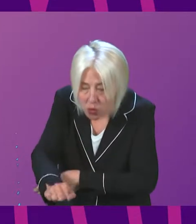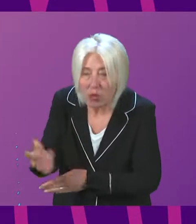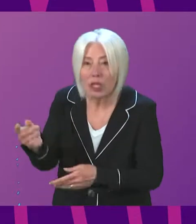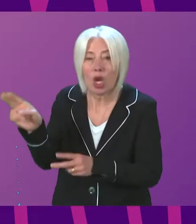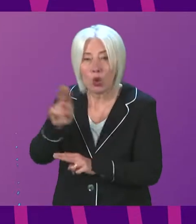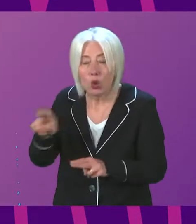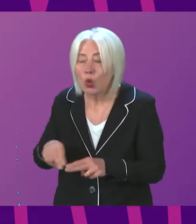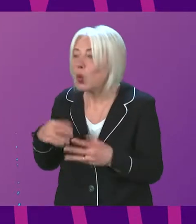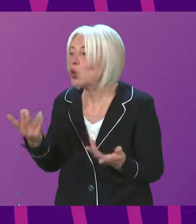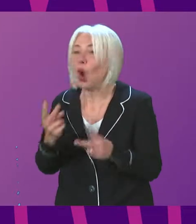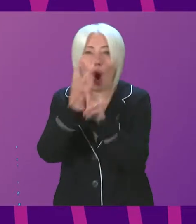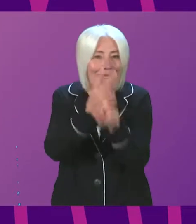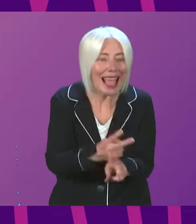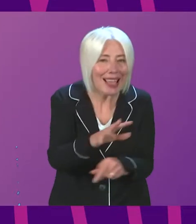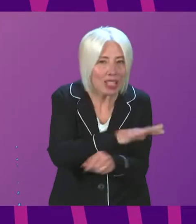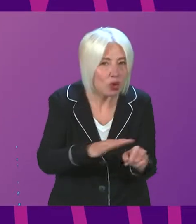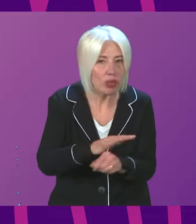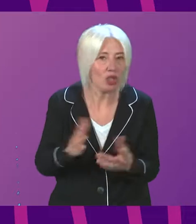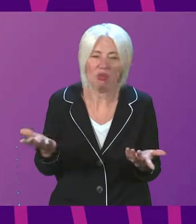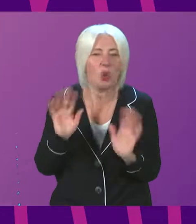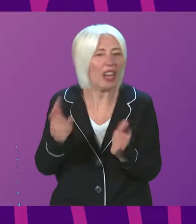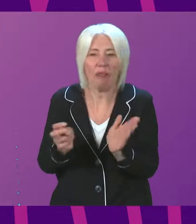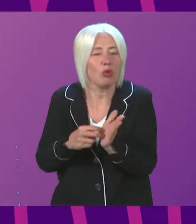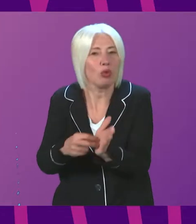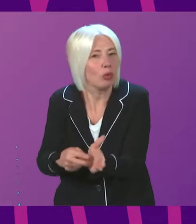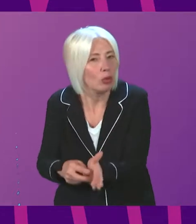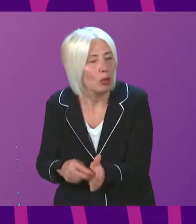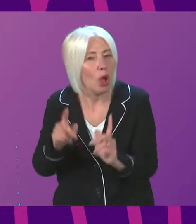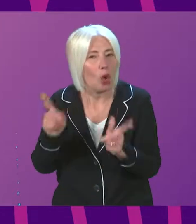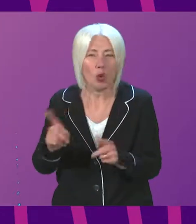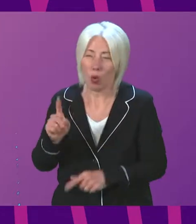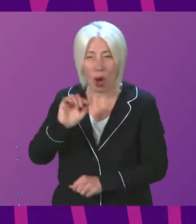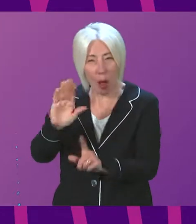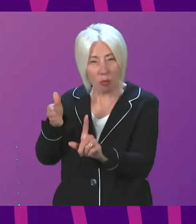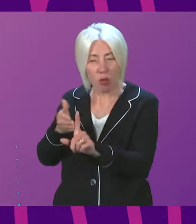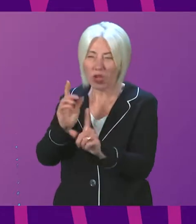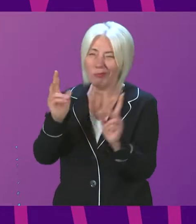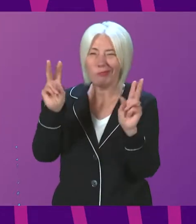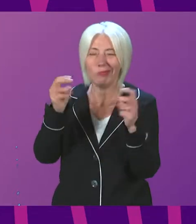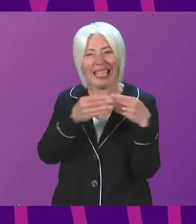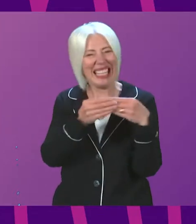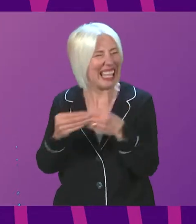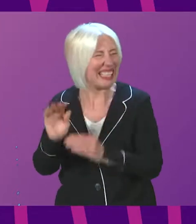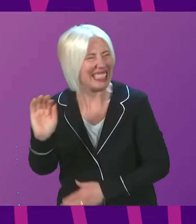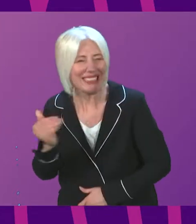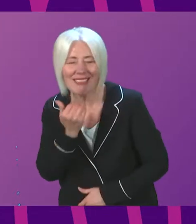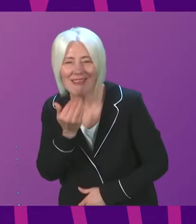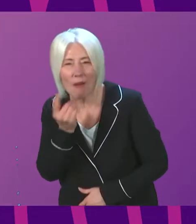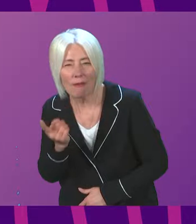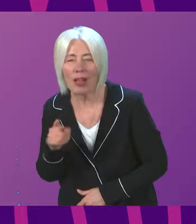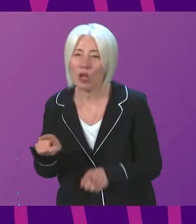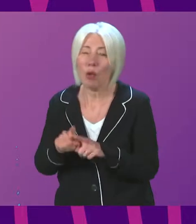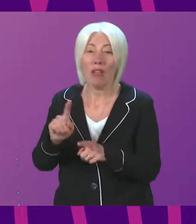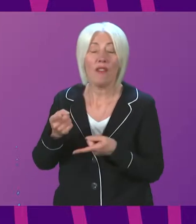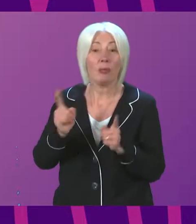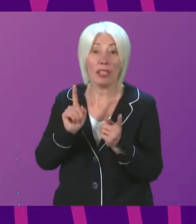schools and care settings can I ask the First Minister to review the Government's approach with regards to just guidance being provided and would the First Minister also